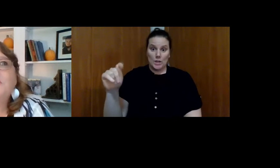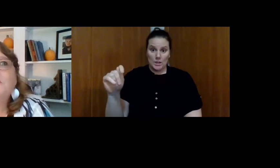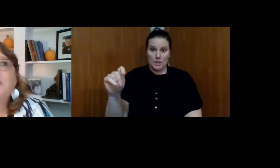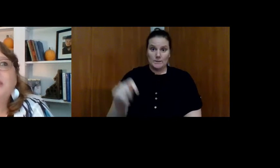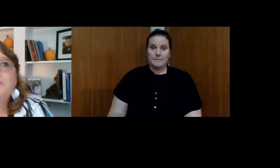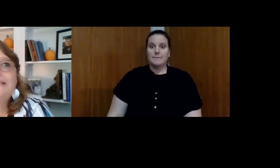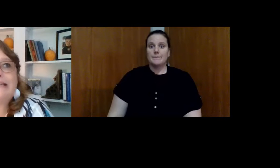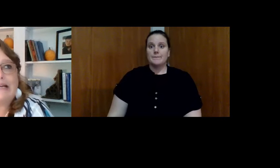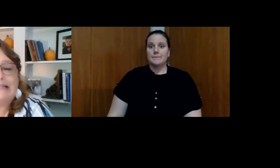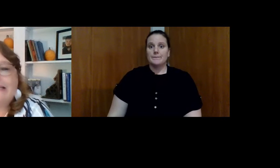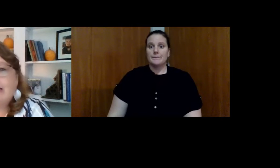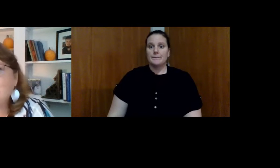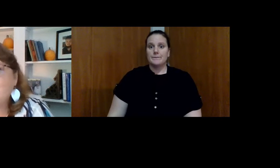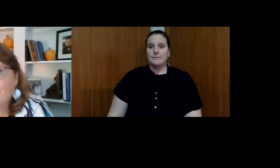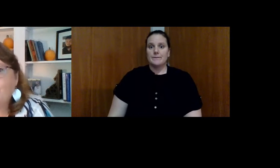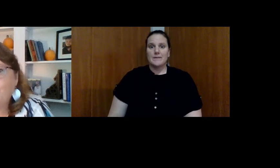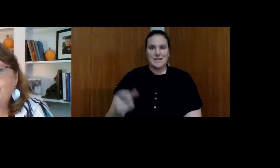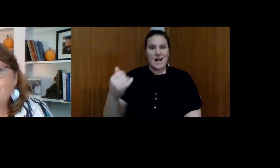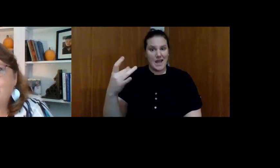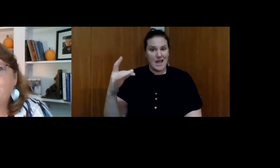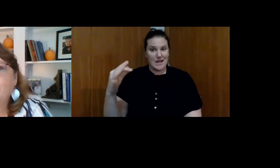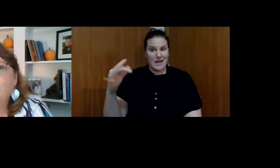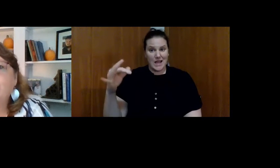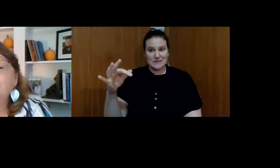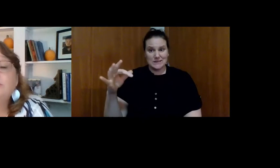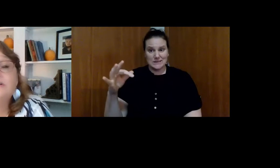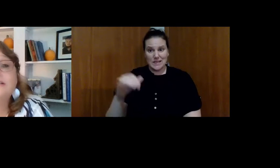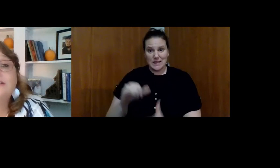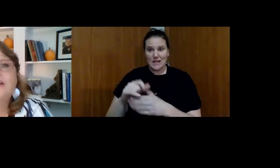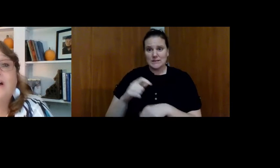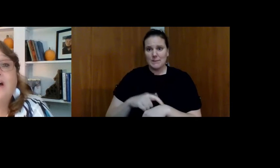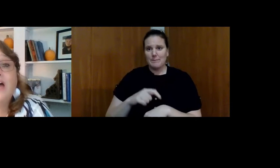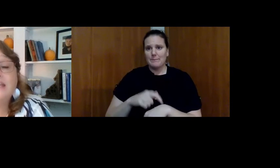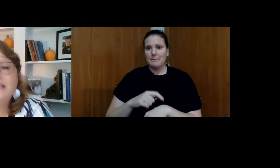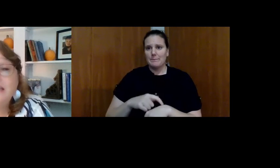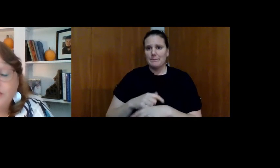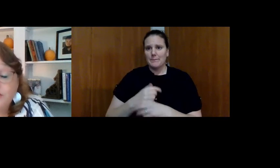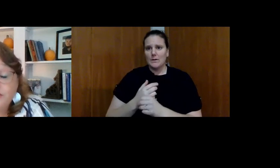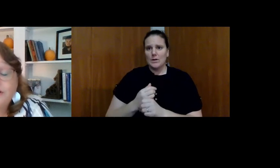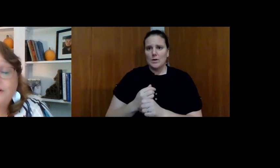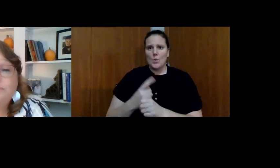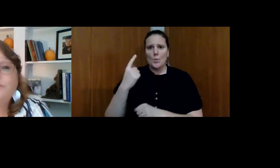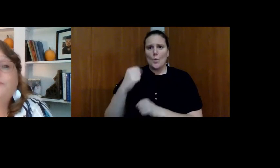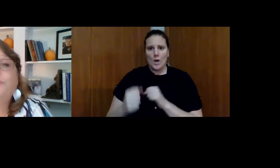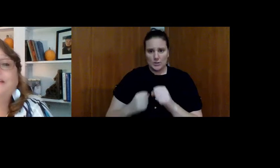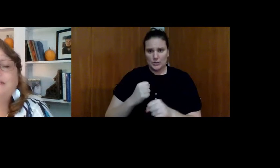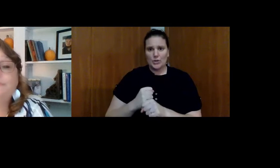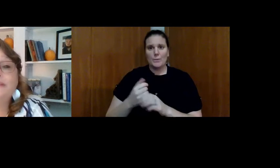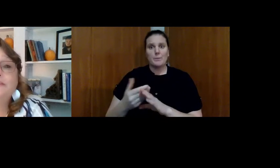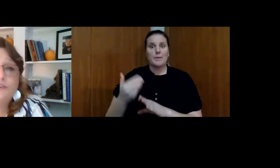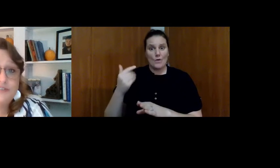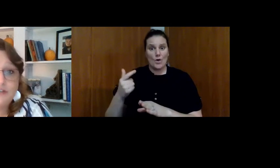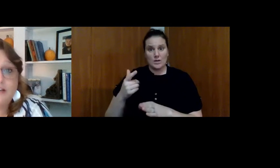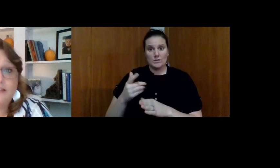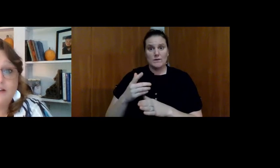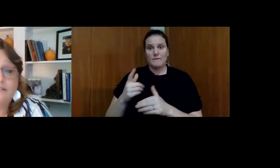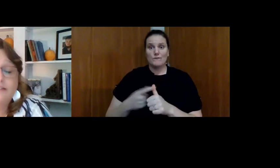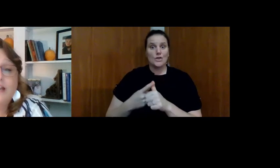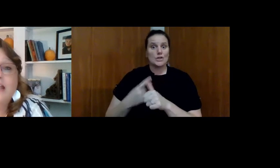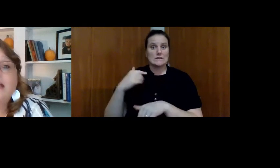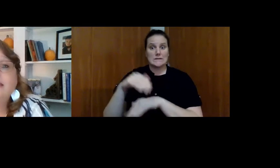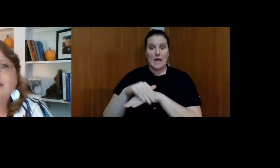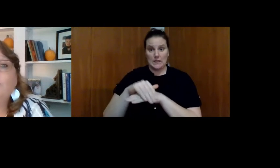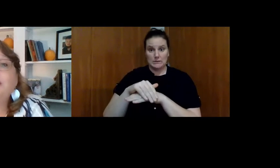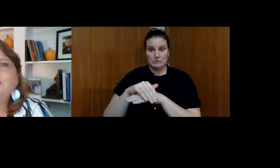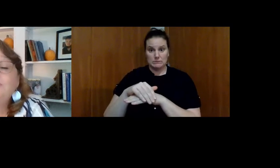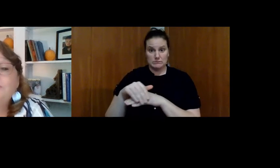So he was 19 at that point in time. It took us a year before he spent the first night there.